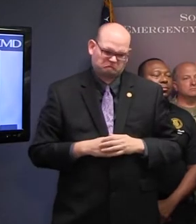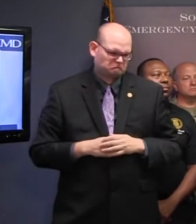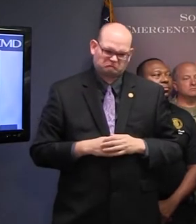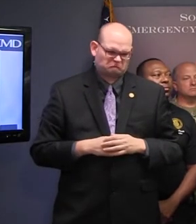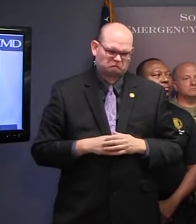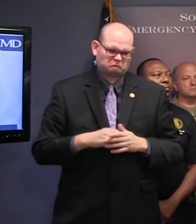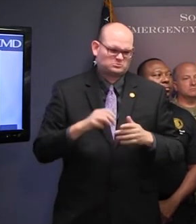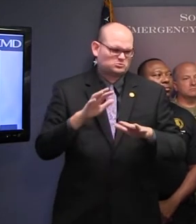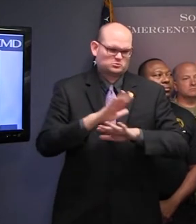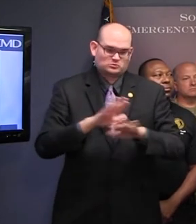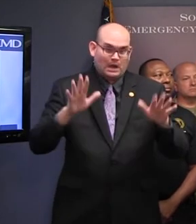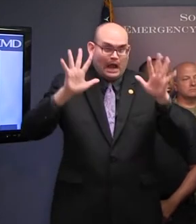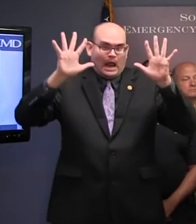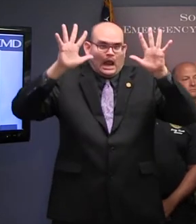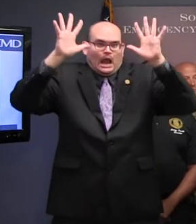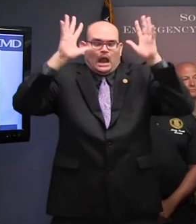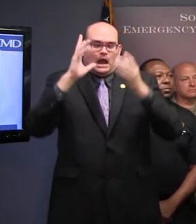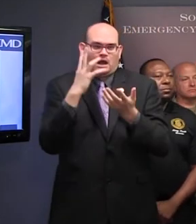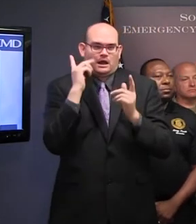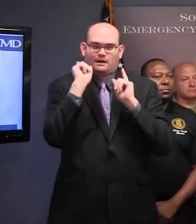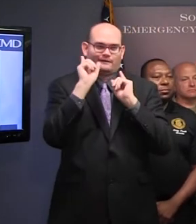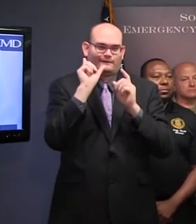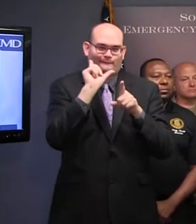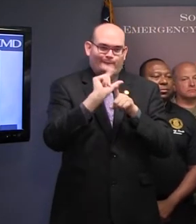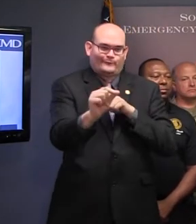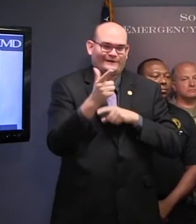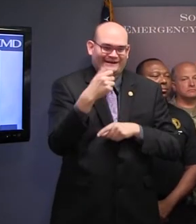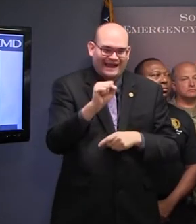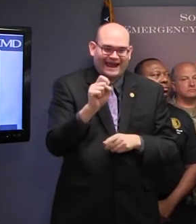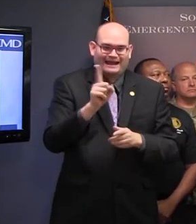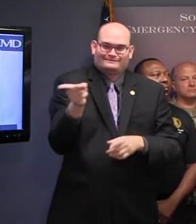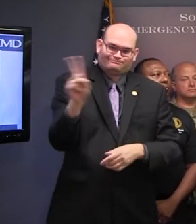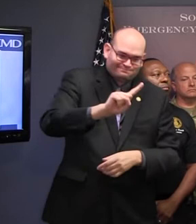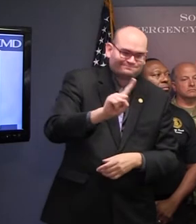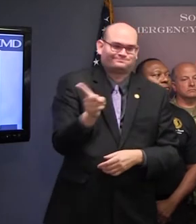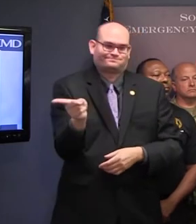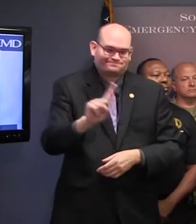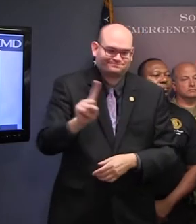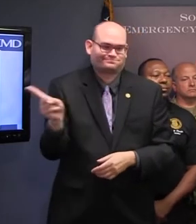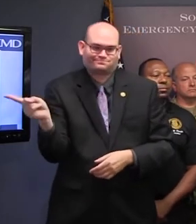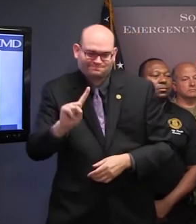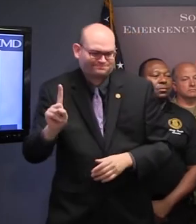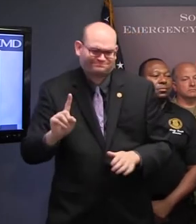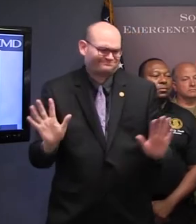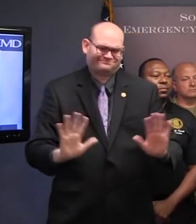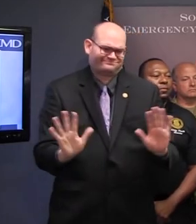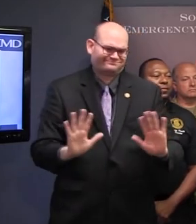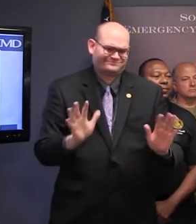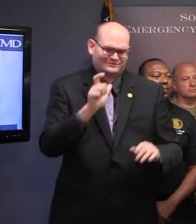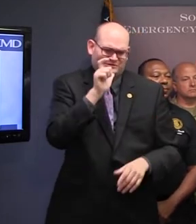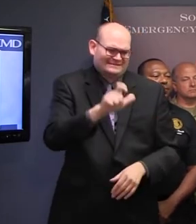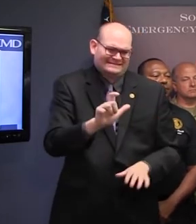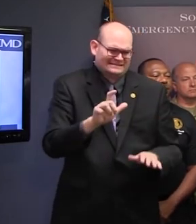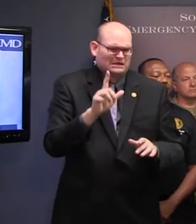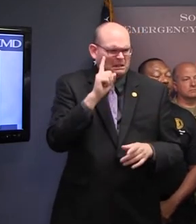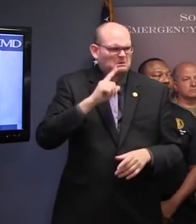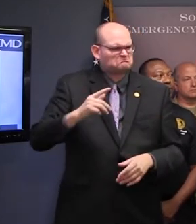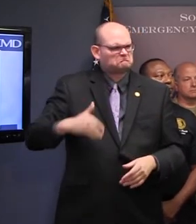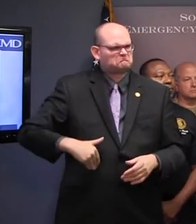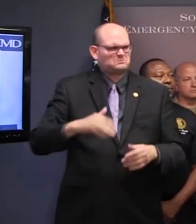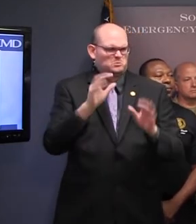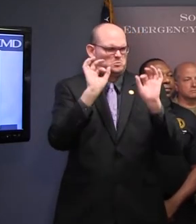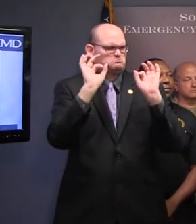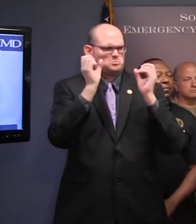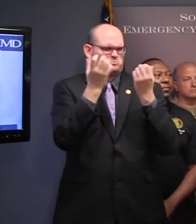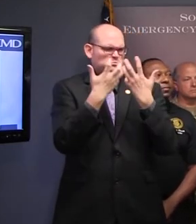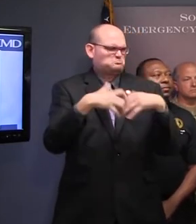everybody run out and get more gas and fill up a lot of containers and things that they're really not going to need. If we have a deliberate